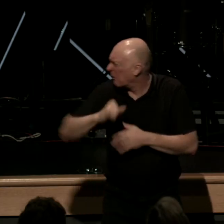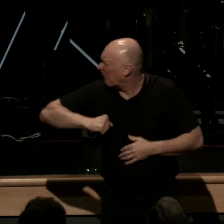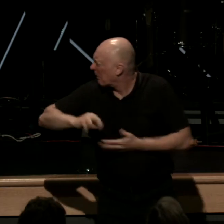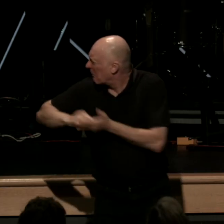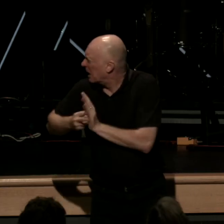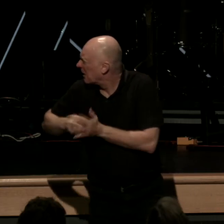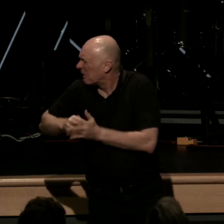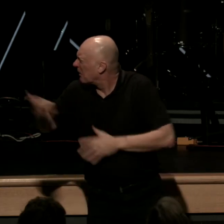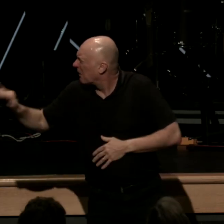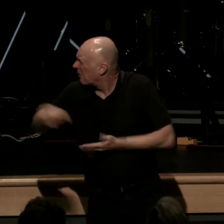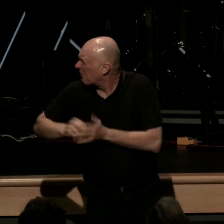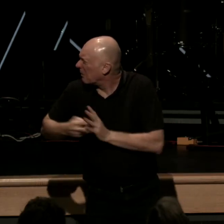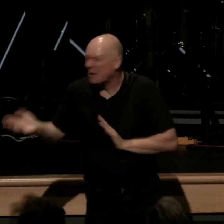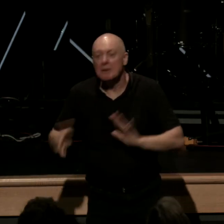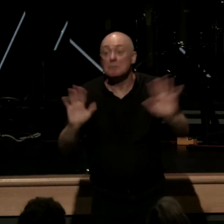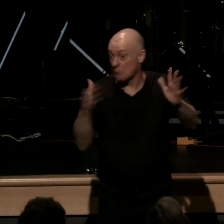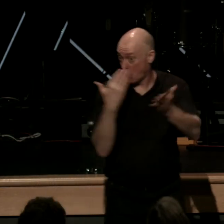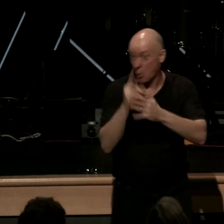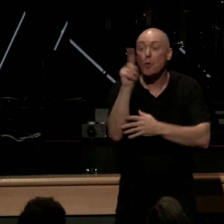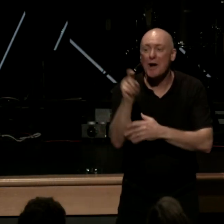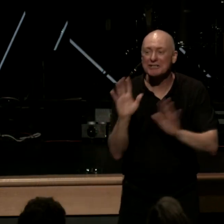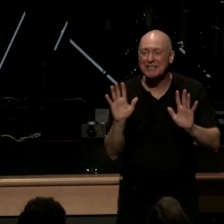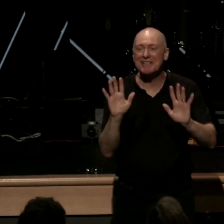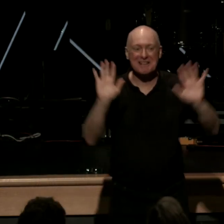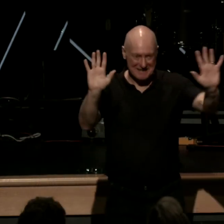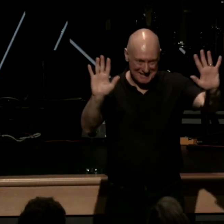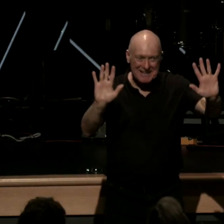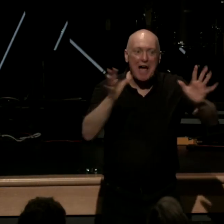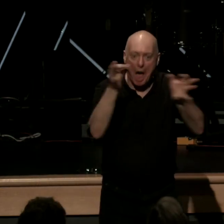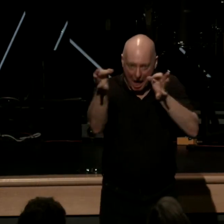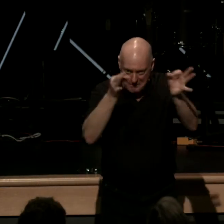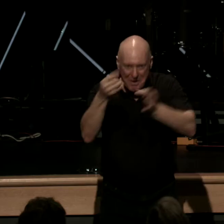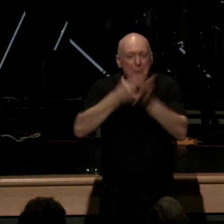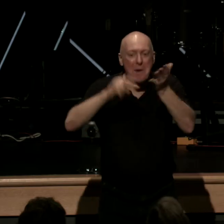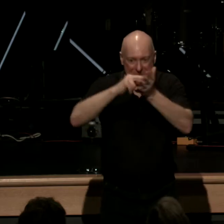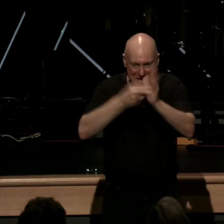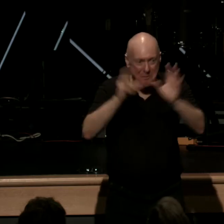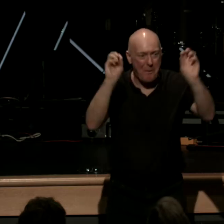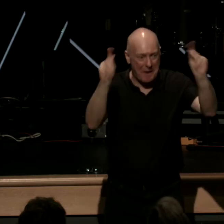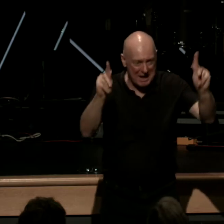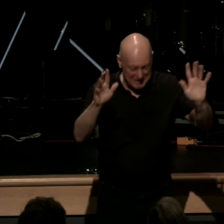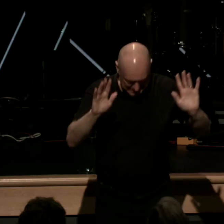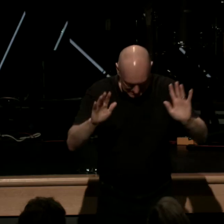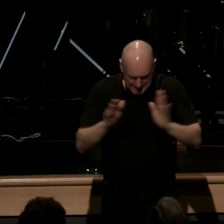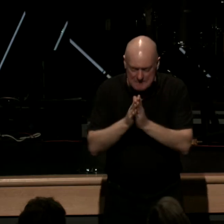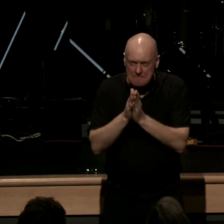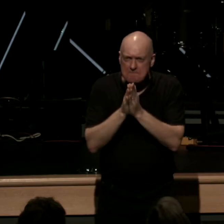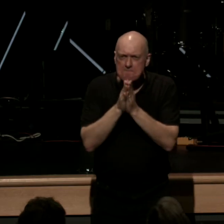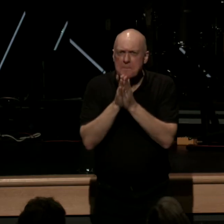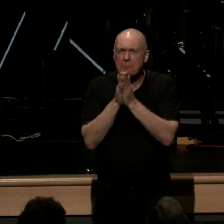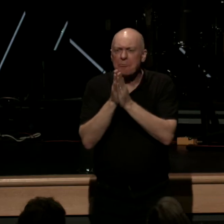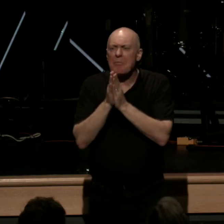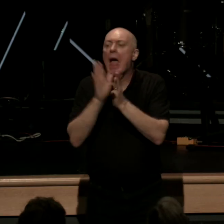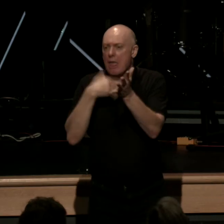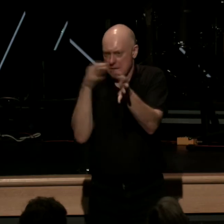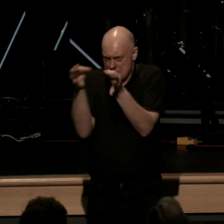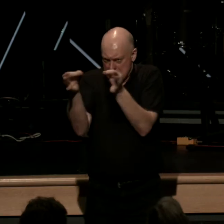exactly and that's a fantastic question so let's make sure we're all on the same page here's a definition of justification